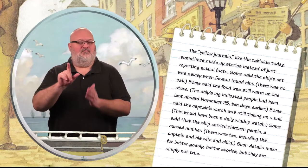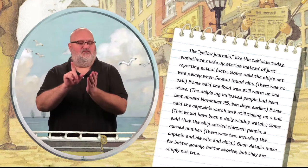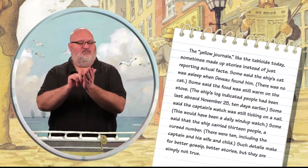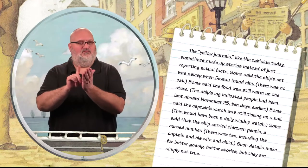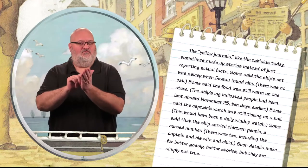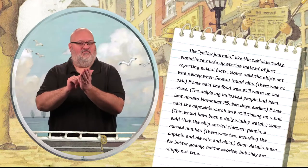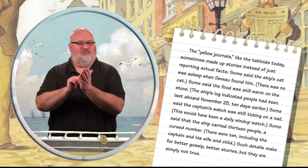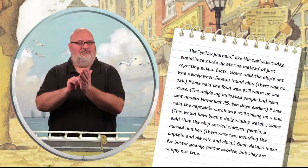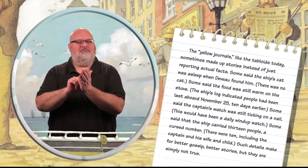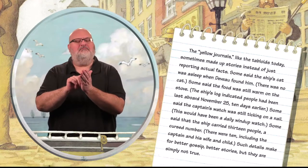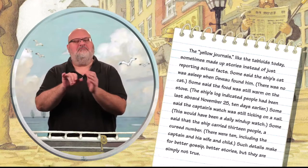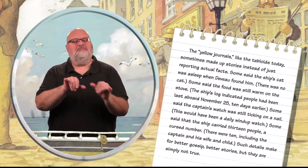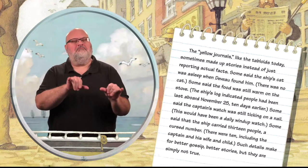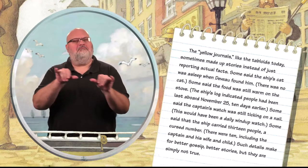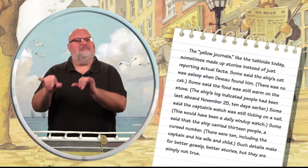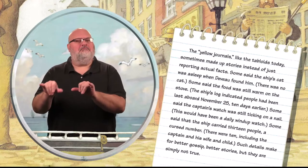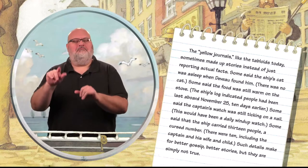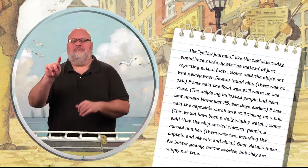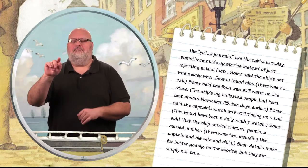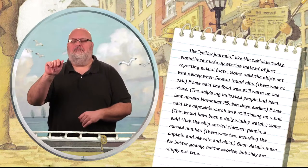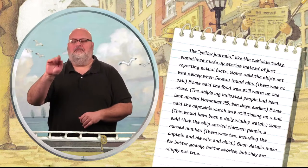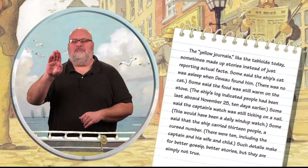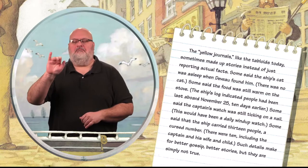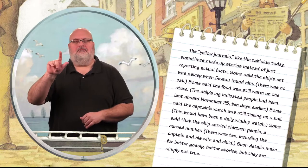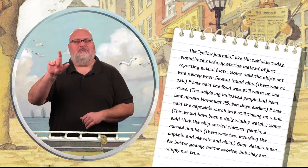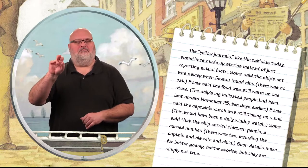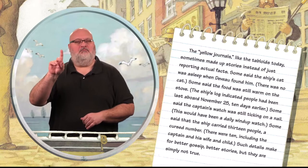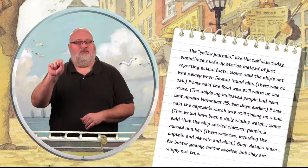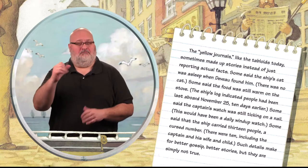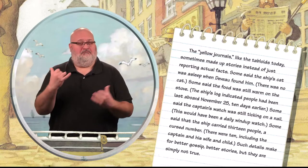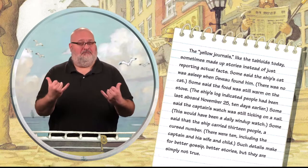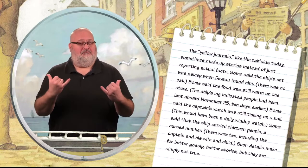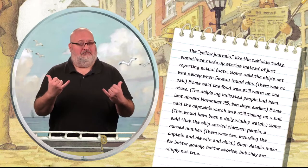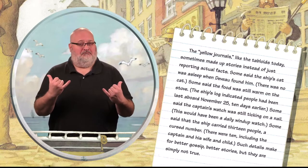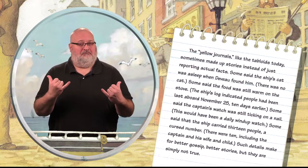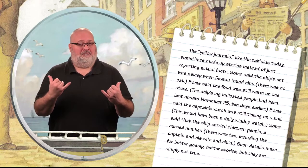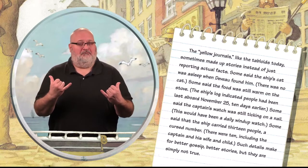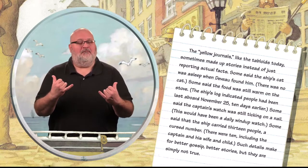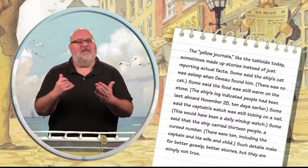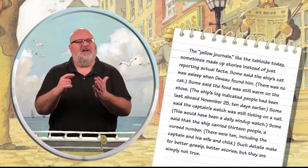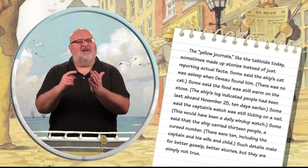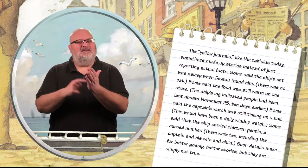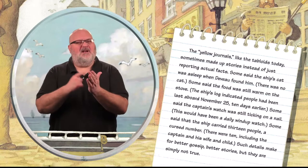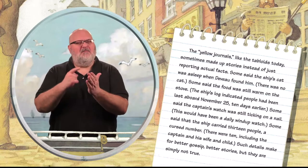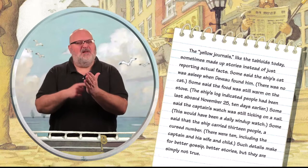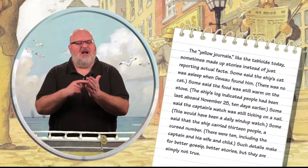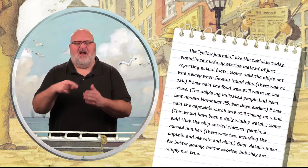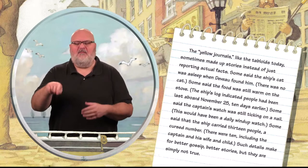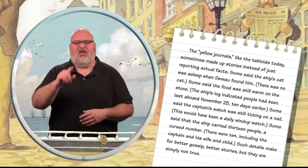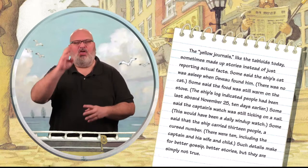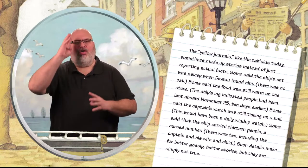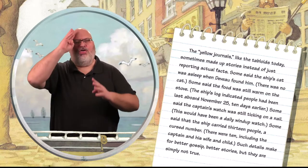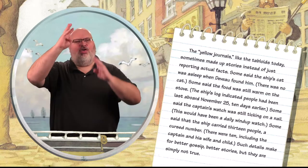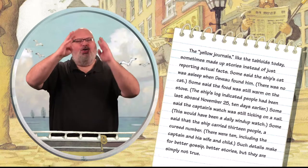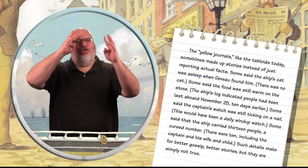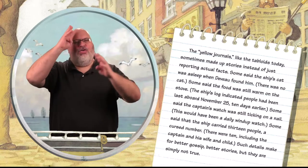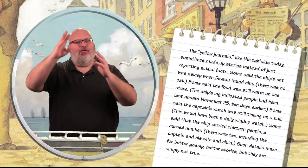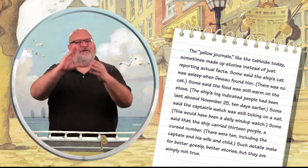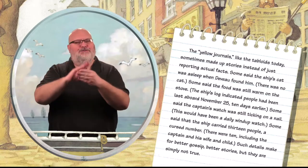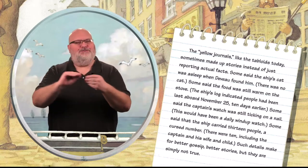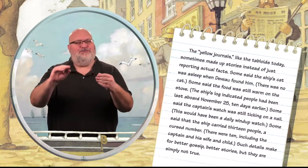The yellow journals, like the tabloids today, sometimes made up stories instead of just reporting actual facts.